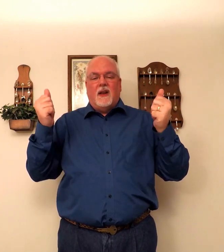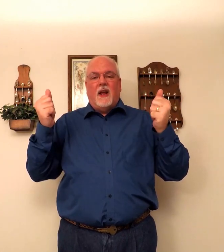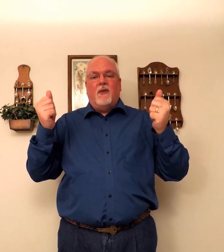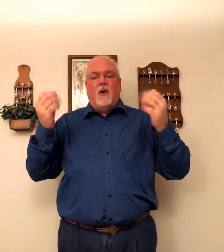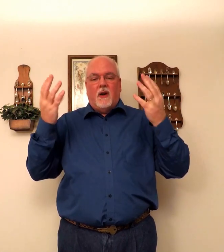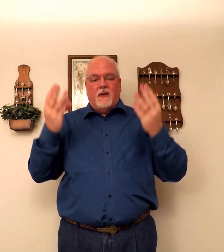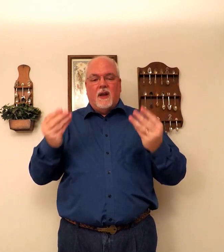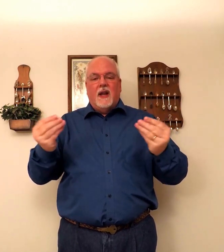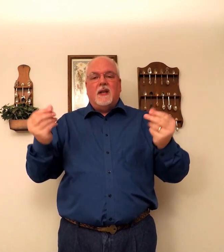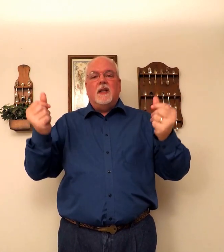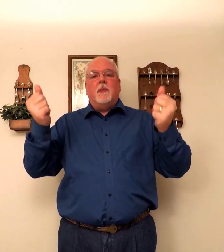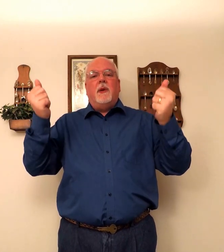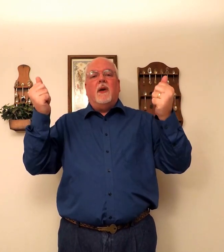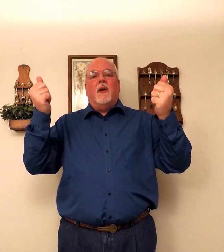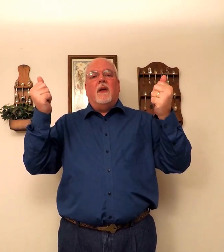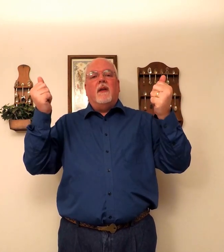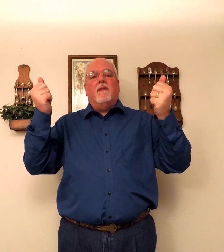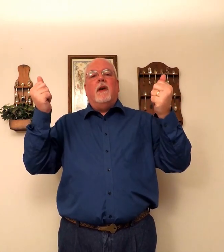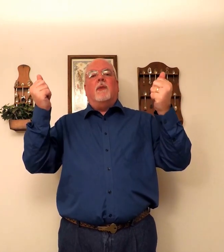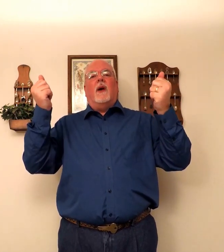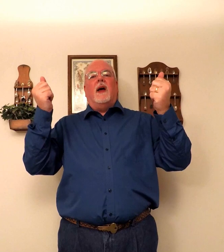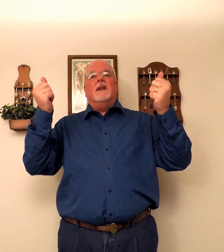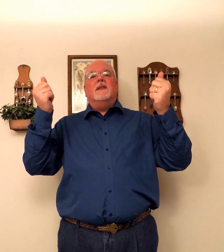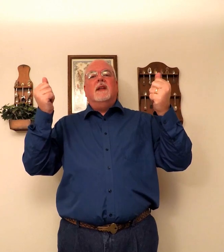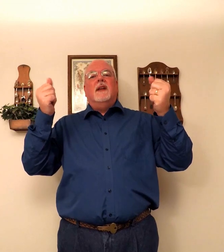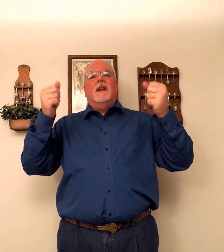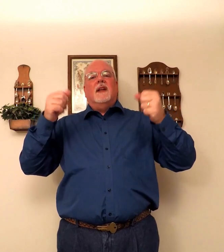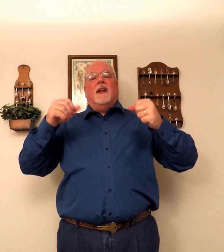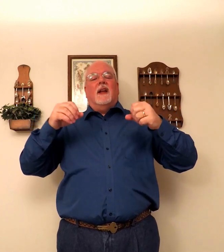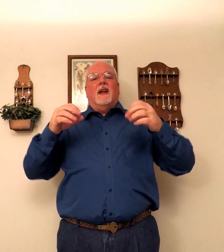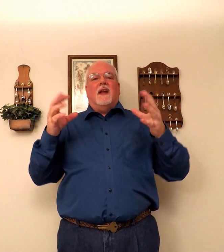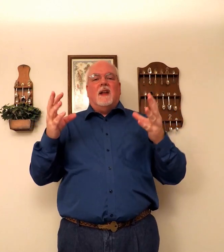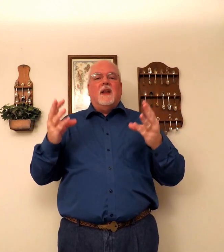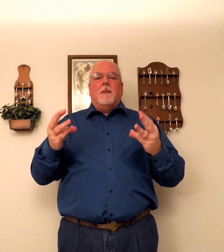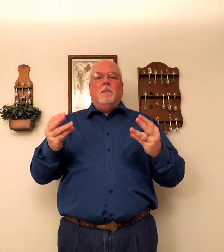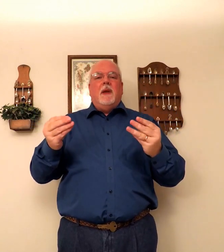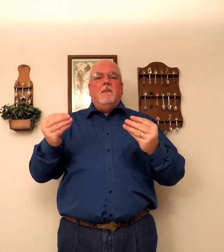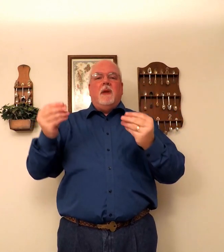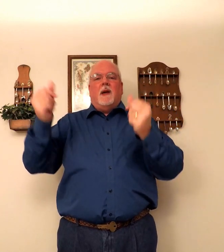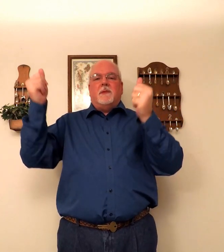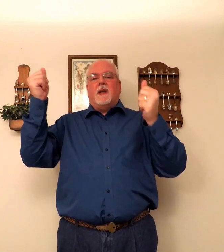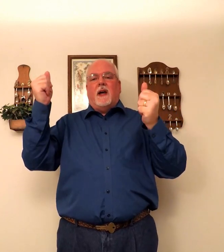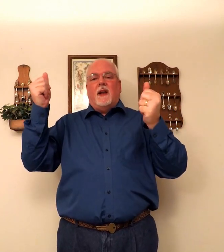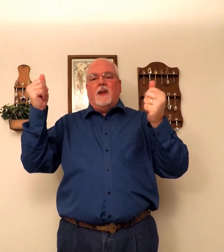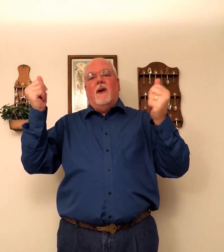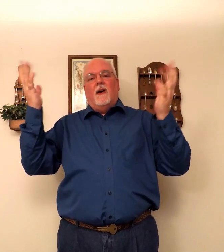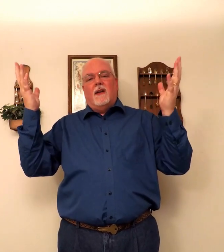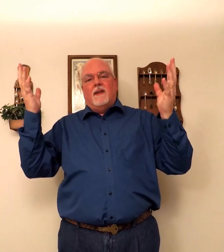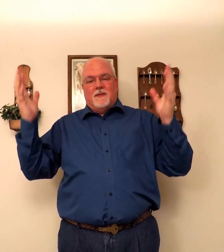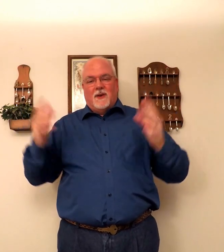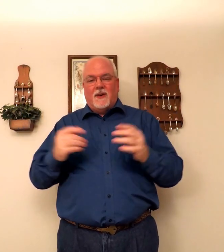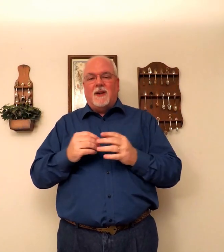Have gone. Disappeared. Vaporized. Beam me up Scotty. Gone. Alright.